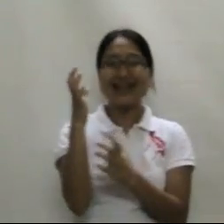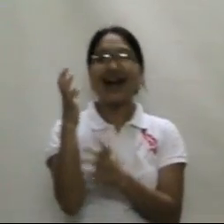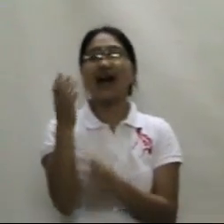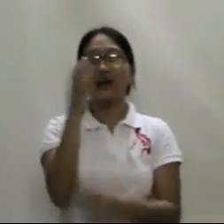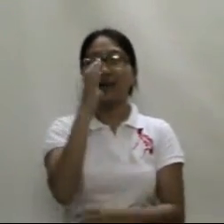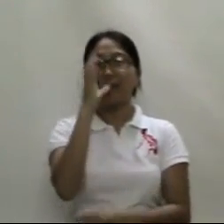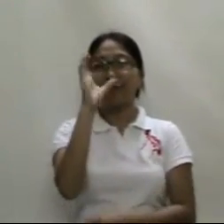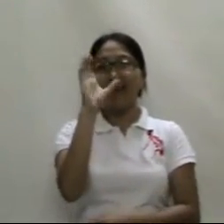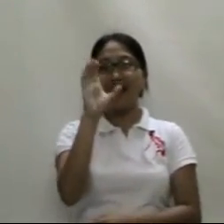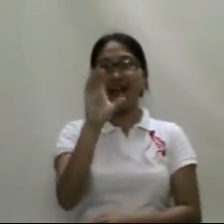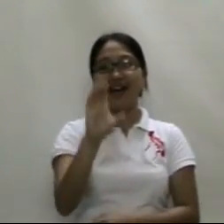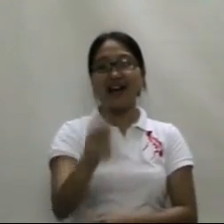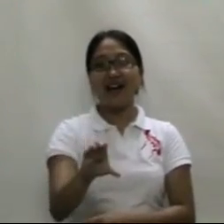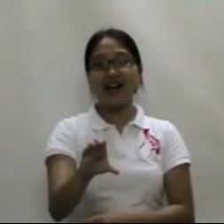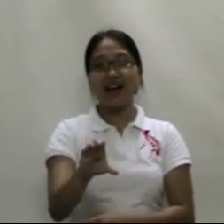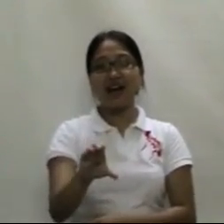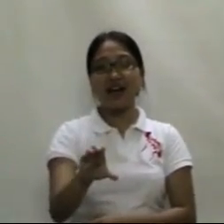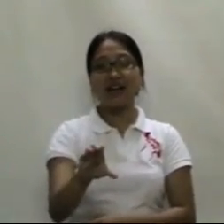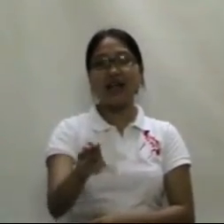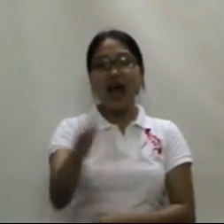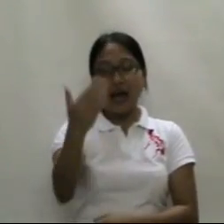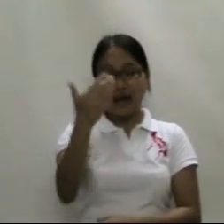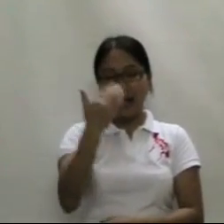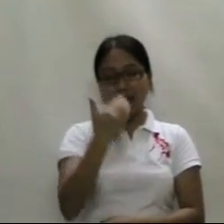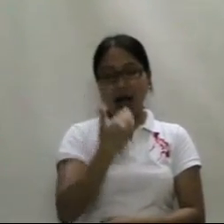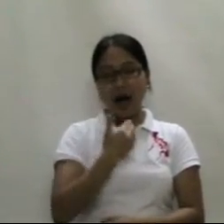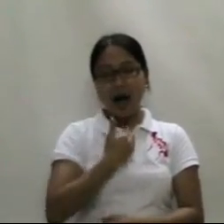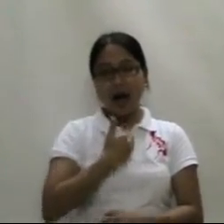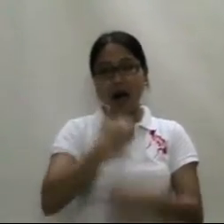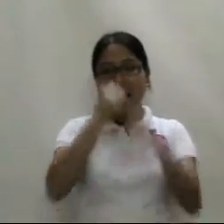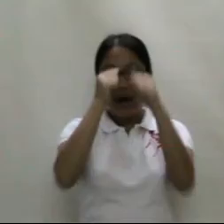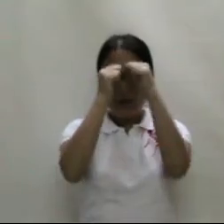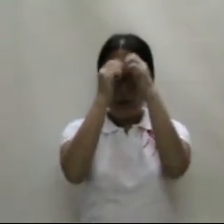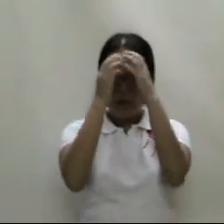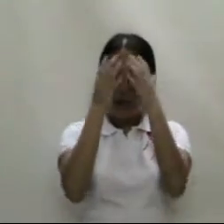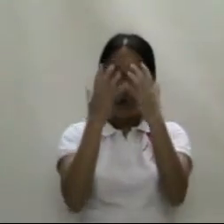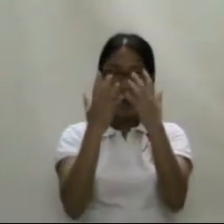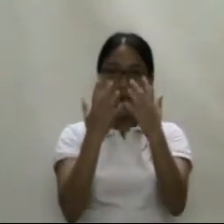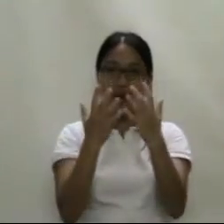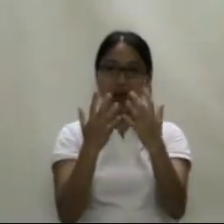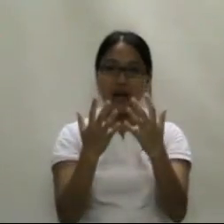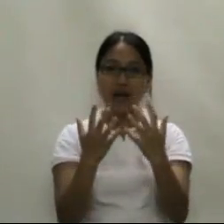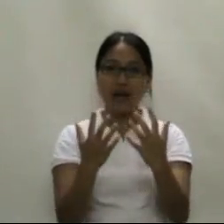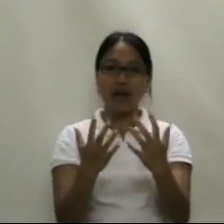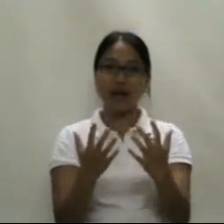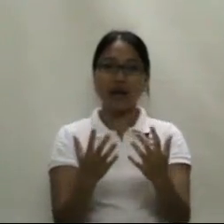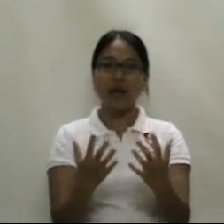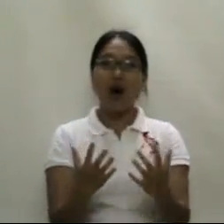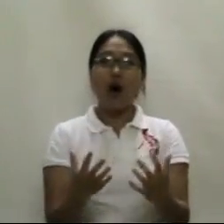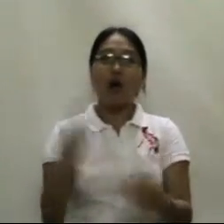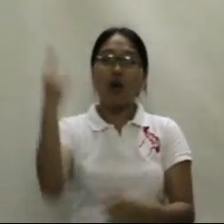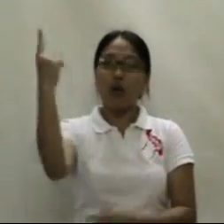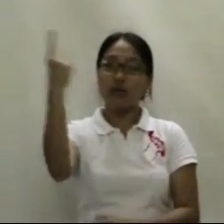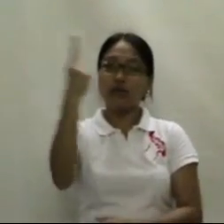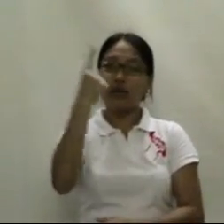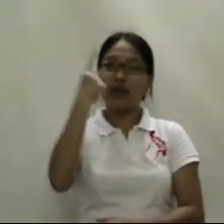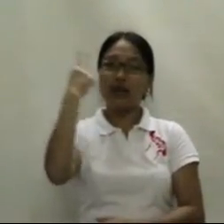If I see I obey, I will lead